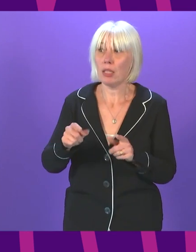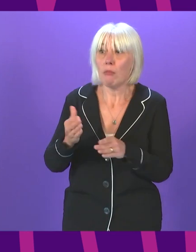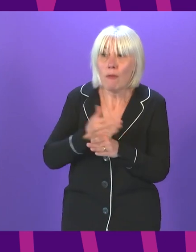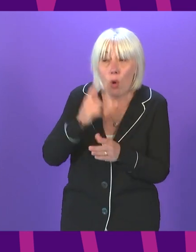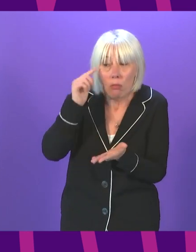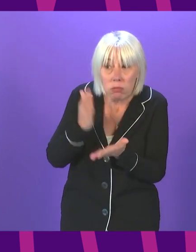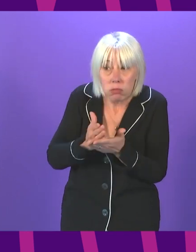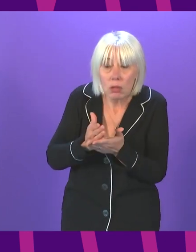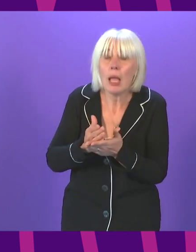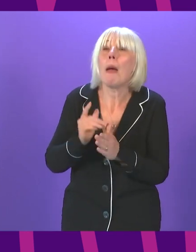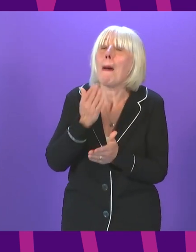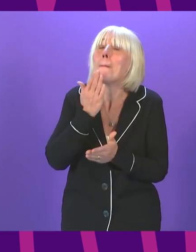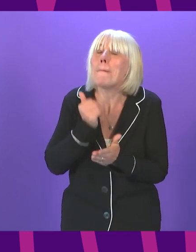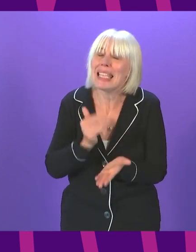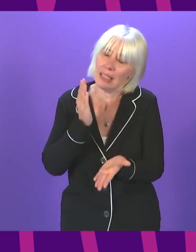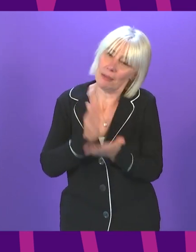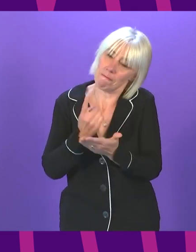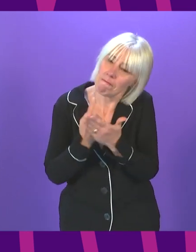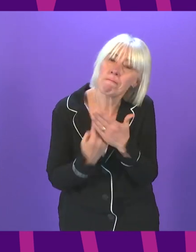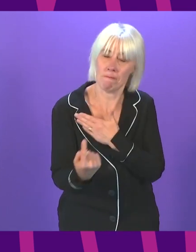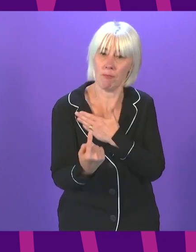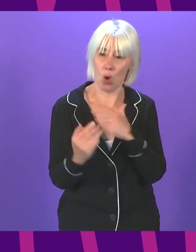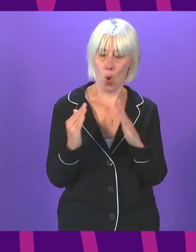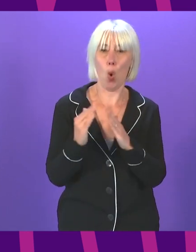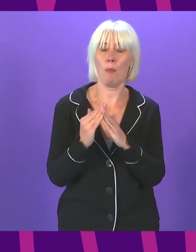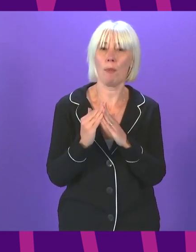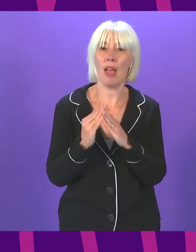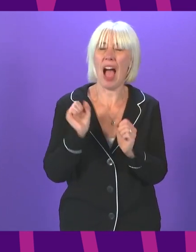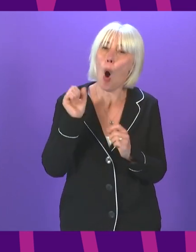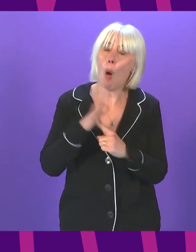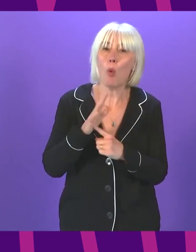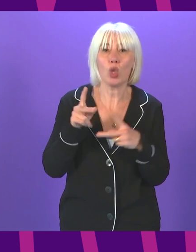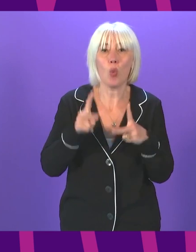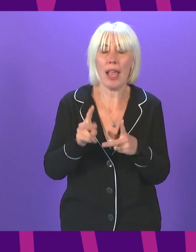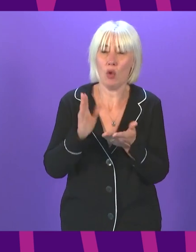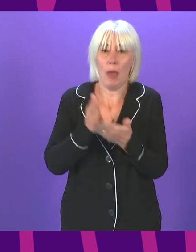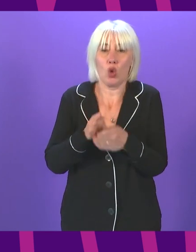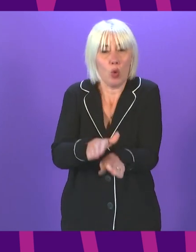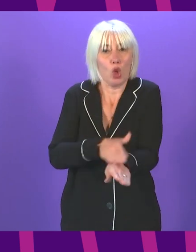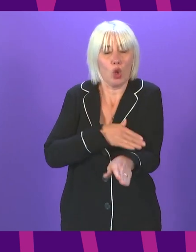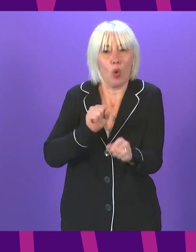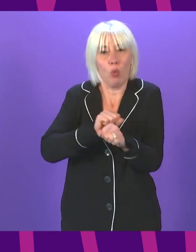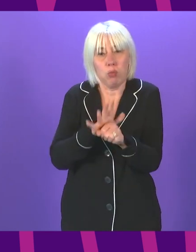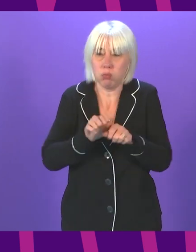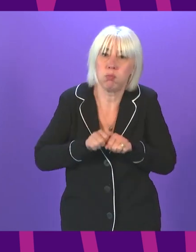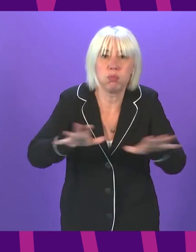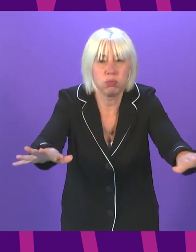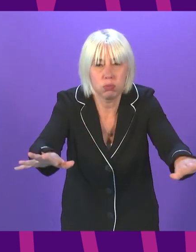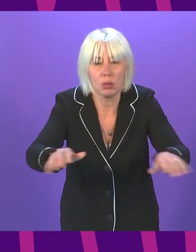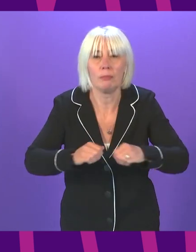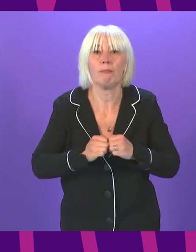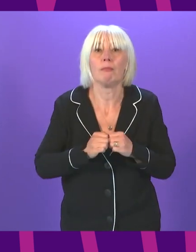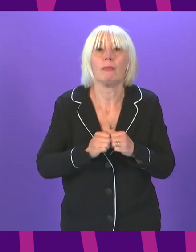please make sure that you do self-isolate. It remains a really important way in which we can all slow down the spread of the virus.